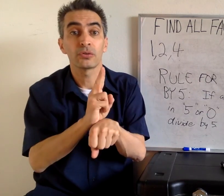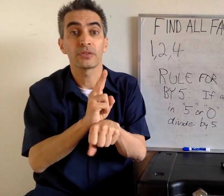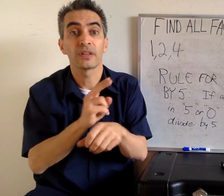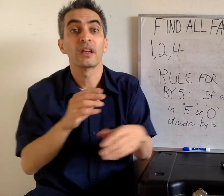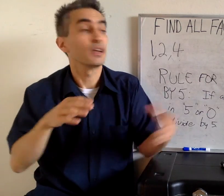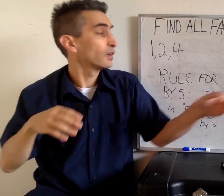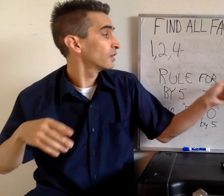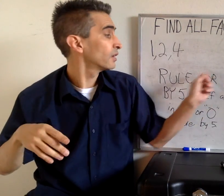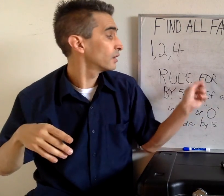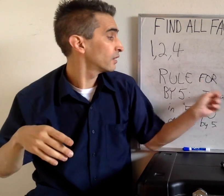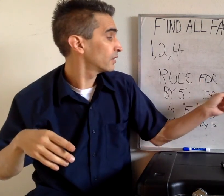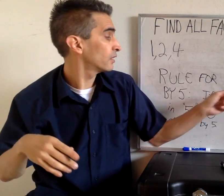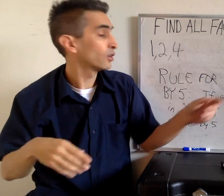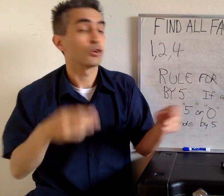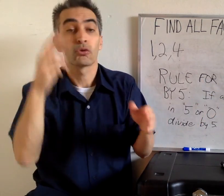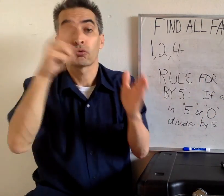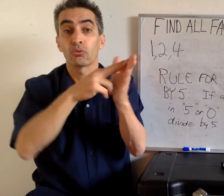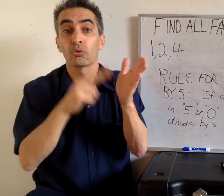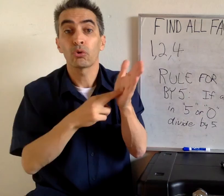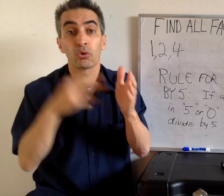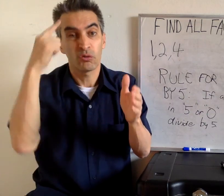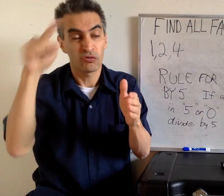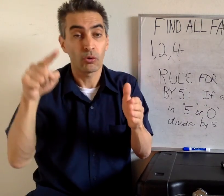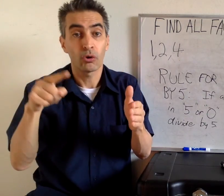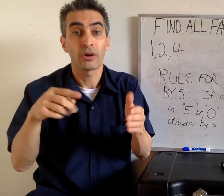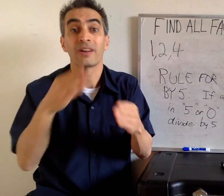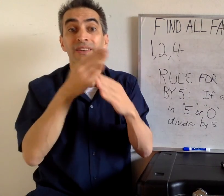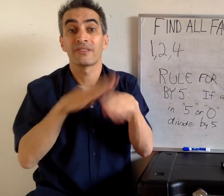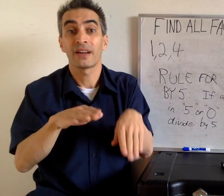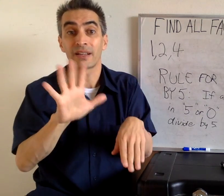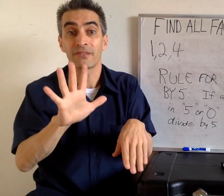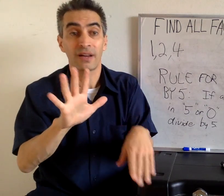We can use the rule for dividing by 5.